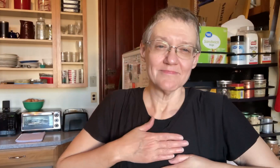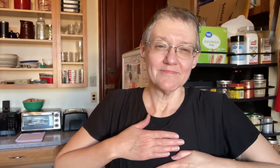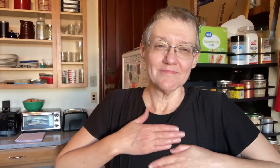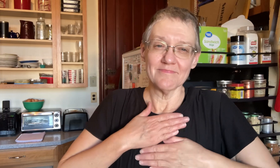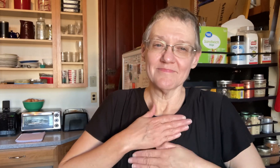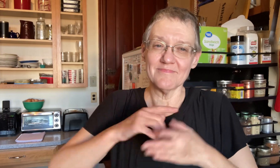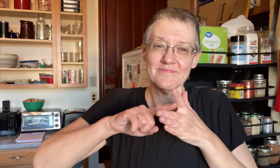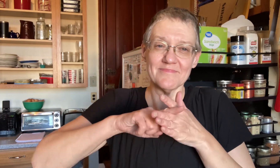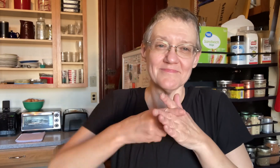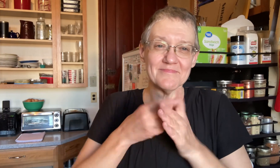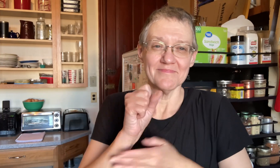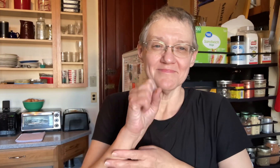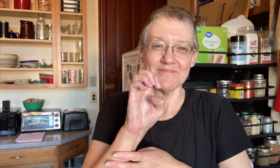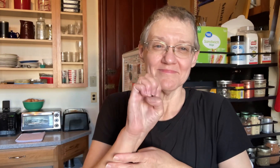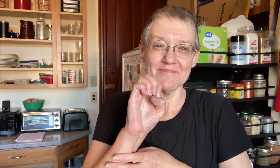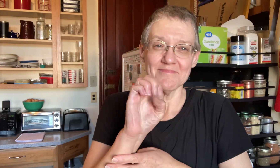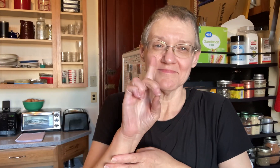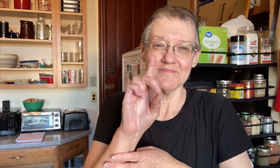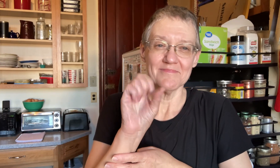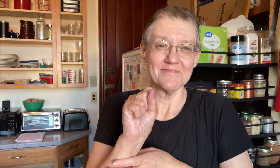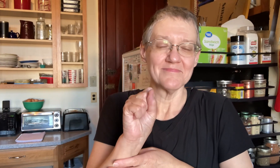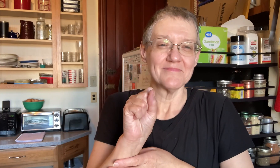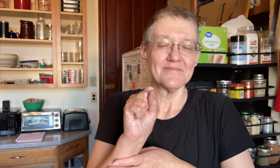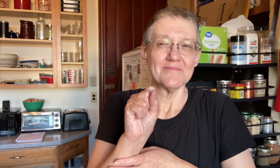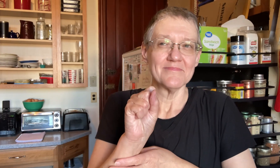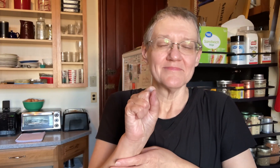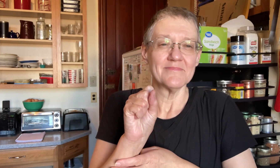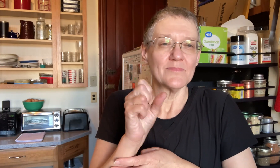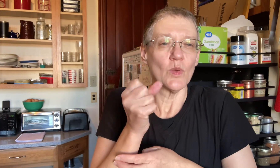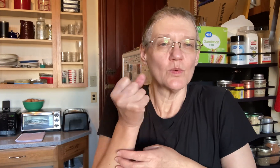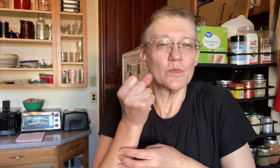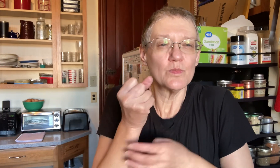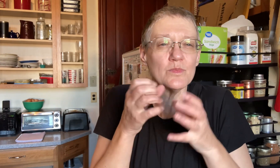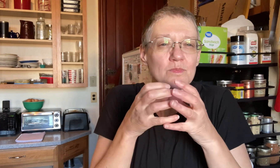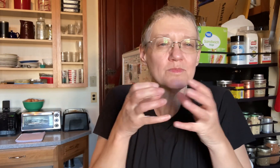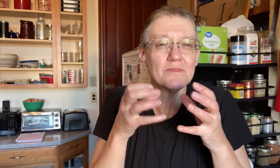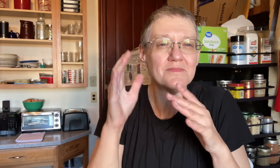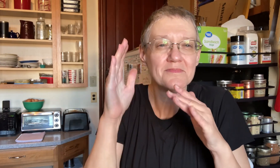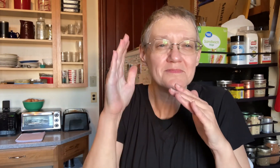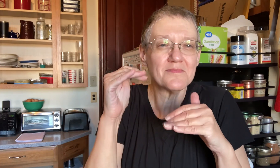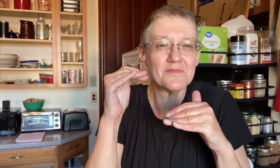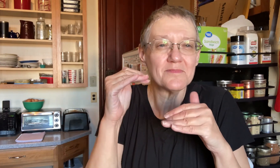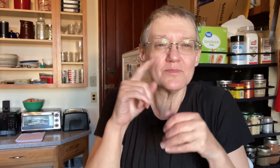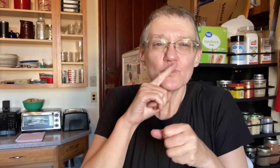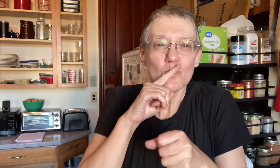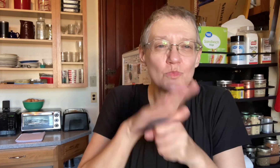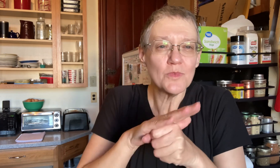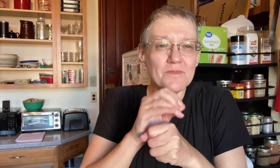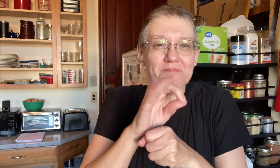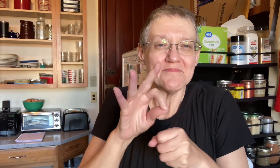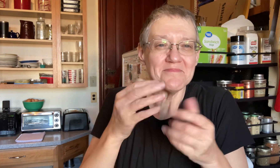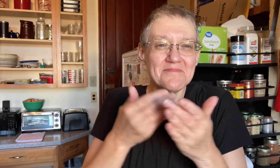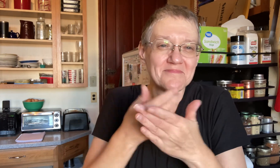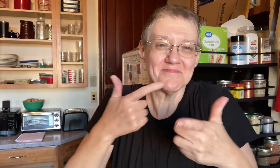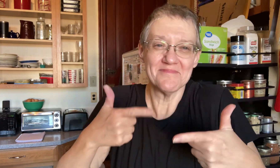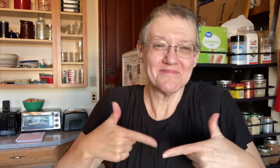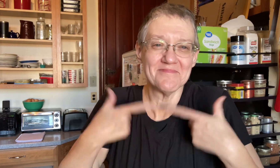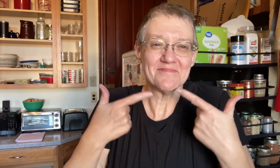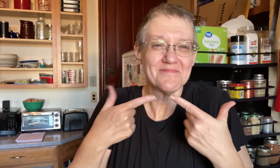i really enjoy starting seeds it holds so much hope in the promise of new